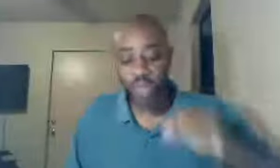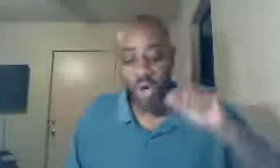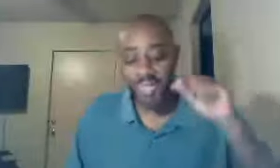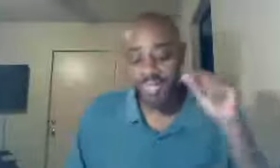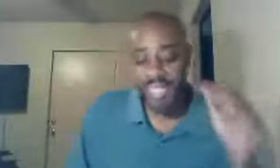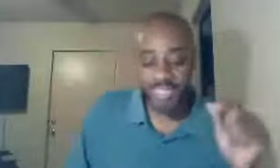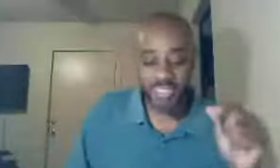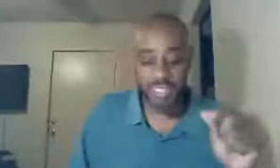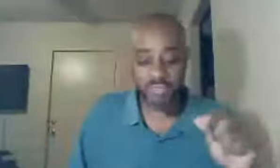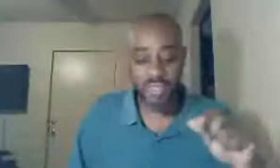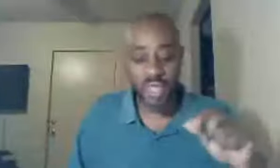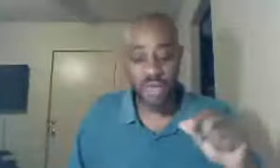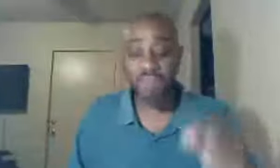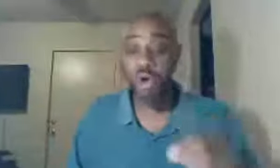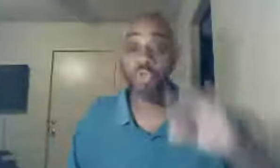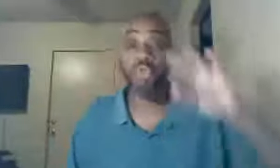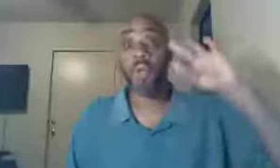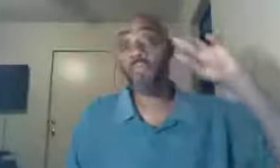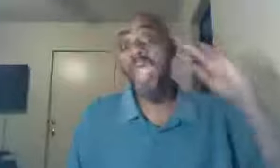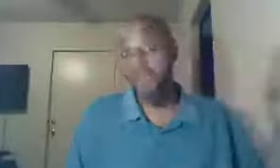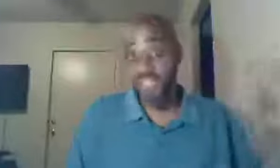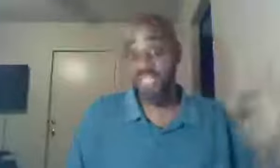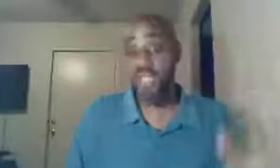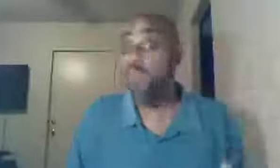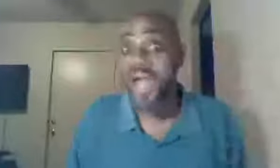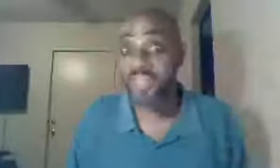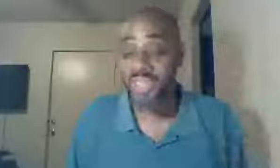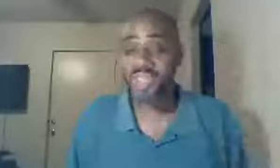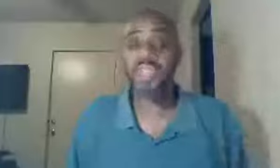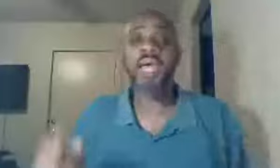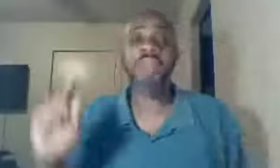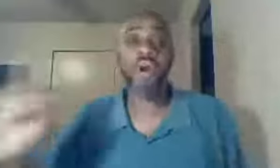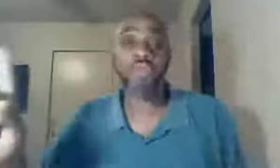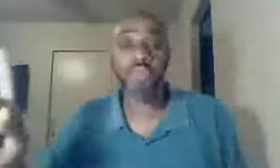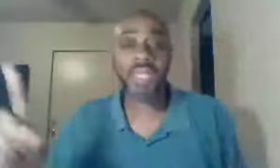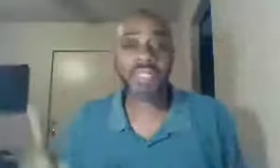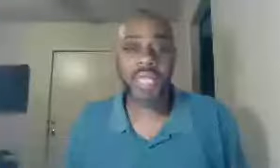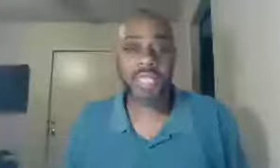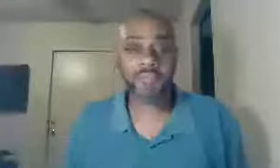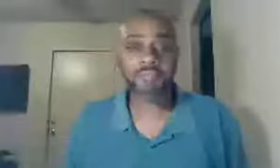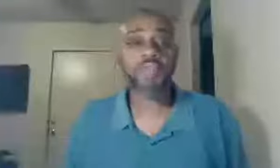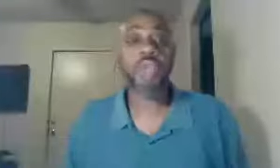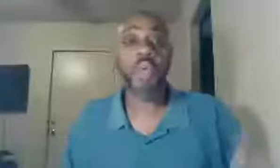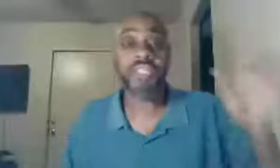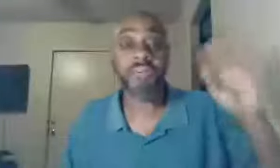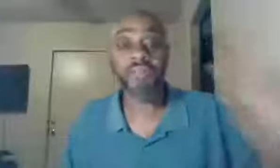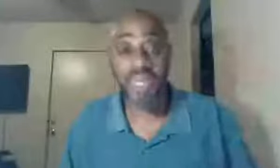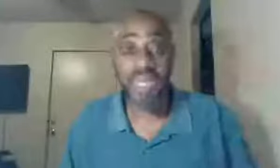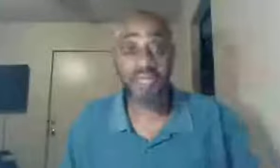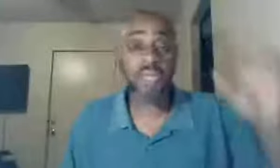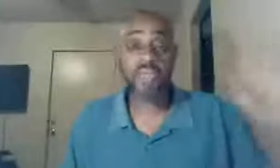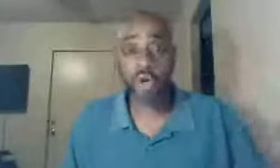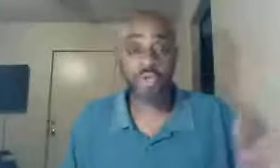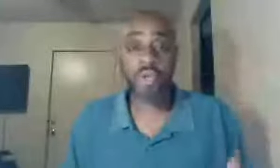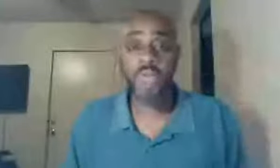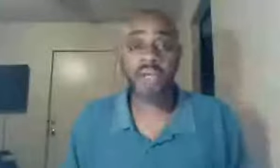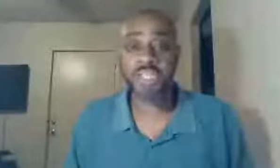or indicative, of those who are perishing, watch this, and those being saved, the wisdom of men, those who are perishing,